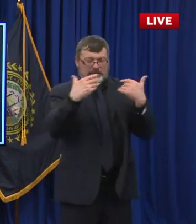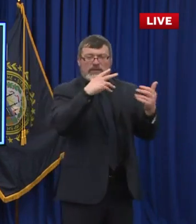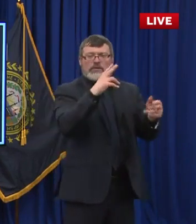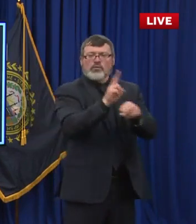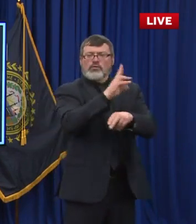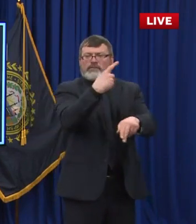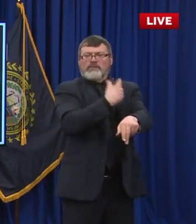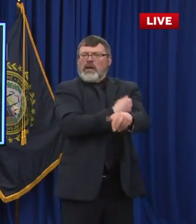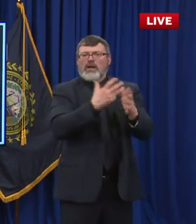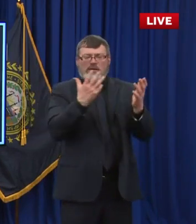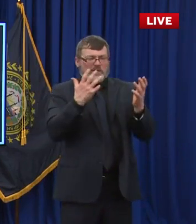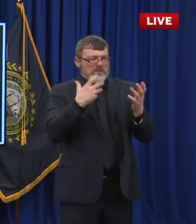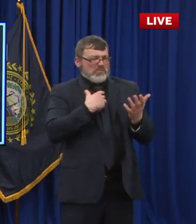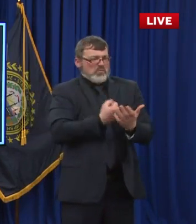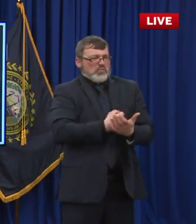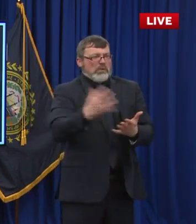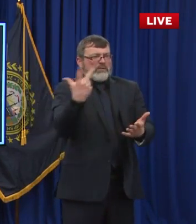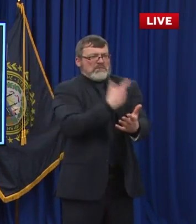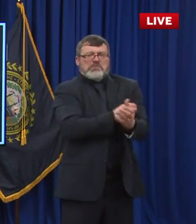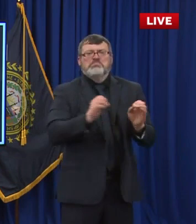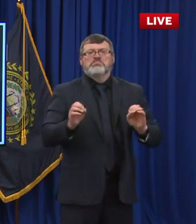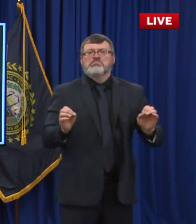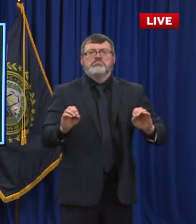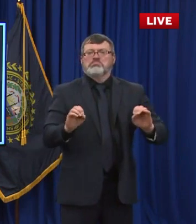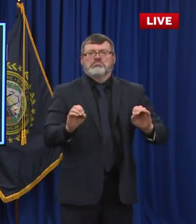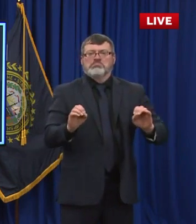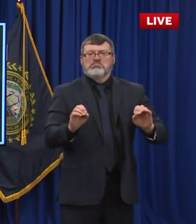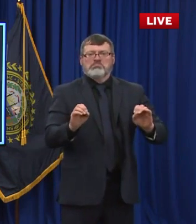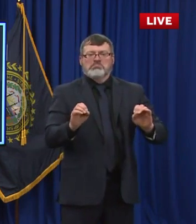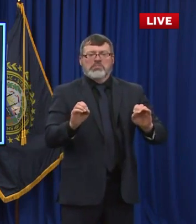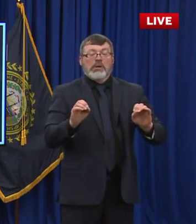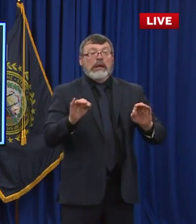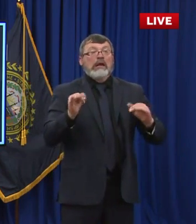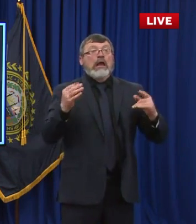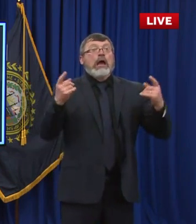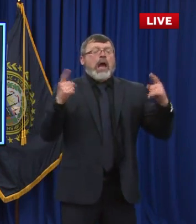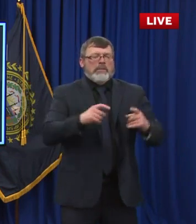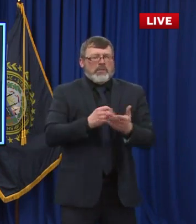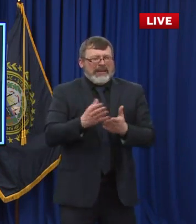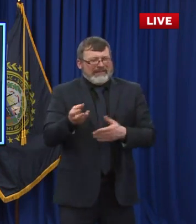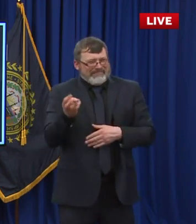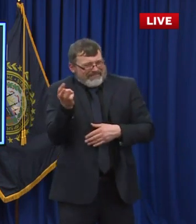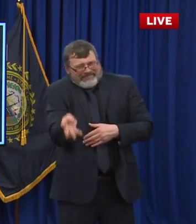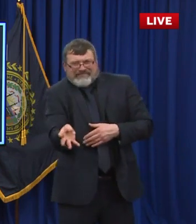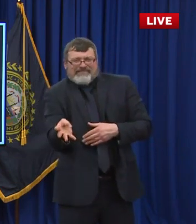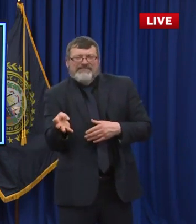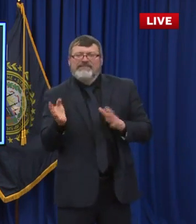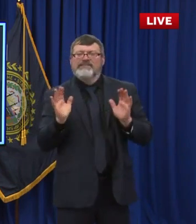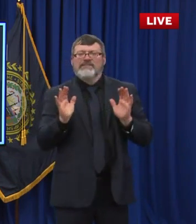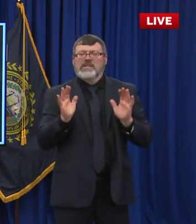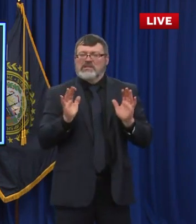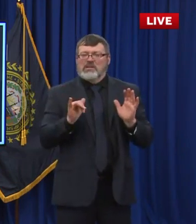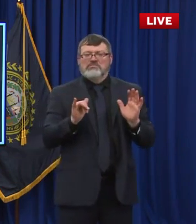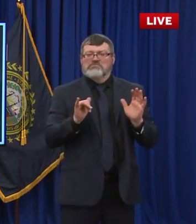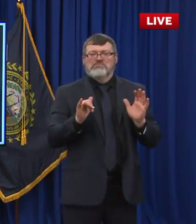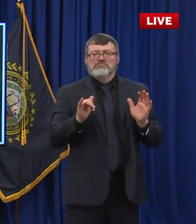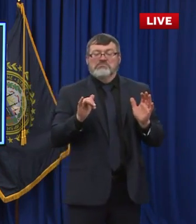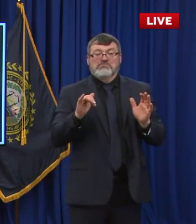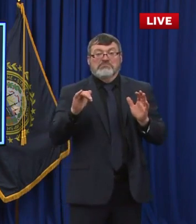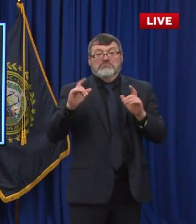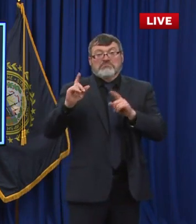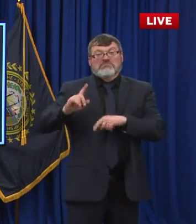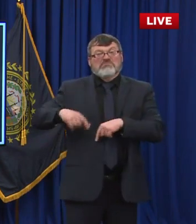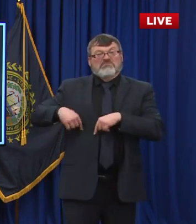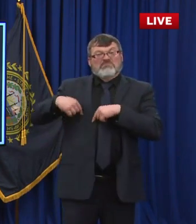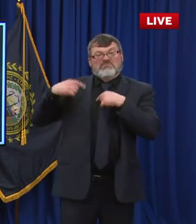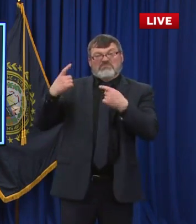least a minimal amount gets wasted. And I think we've been very, very good. I think we're at or below or around 1% of waste, which, you know, you don't